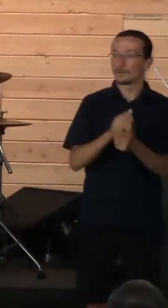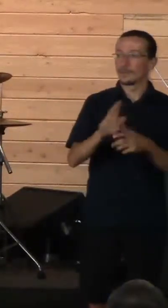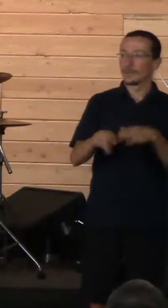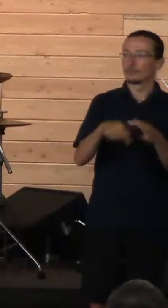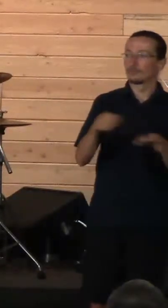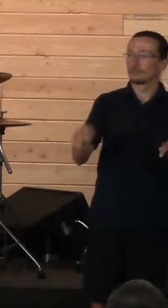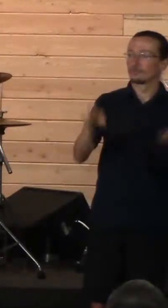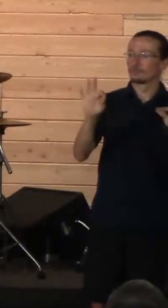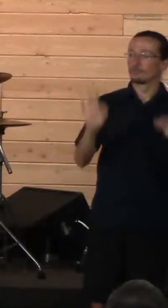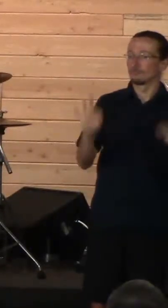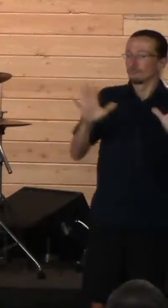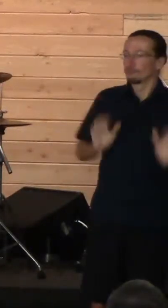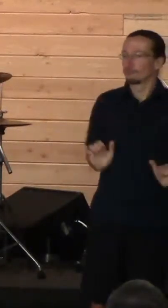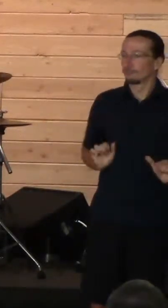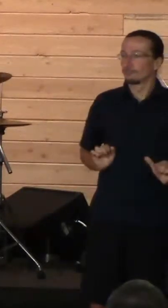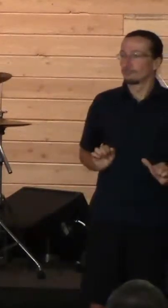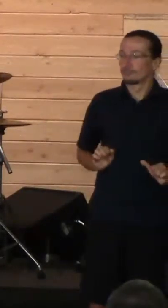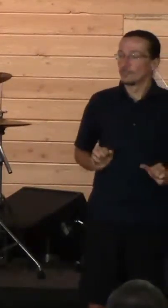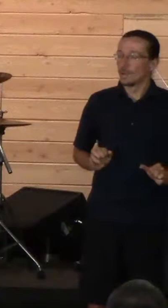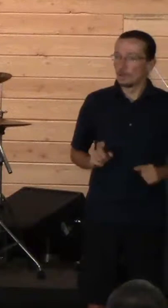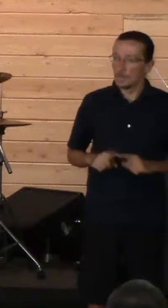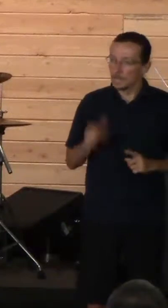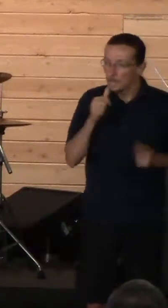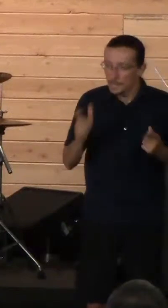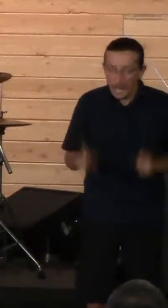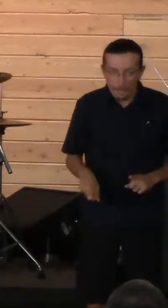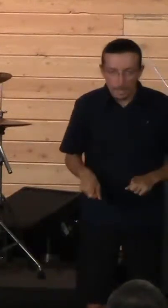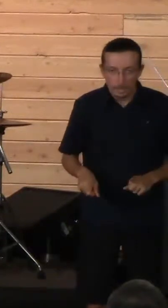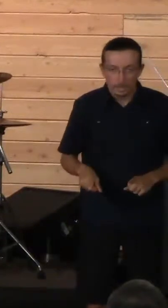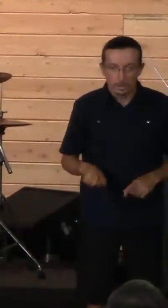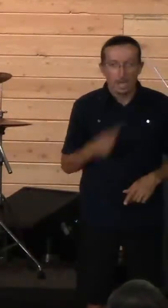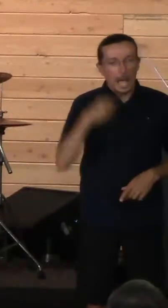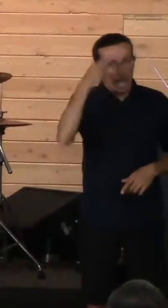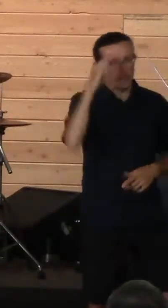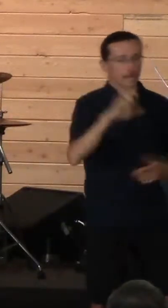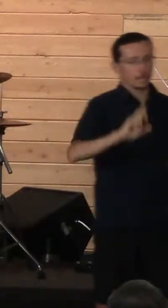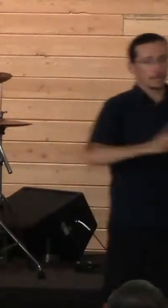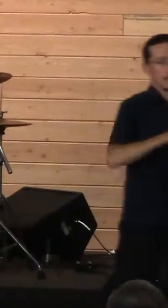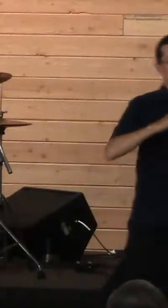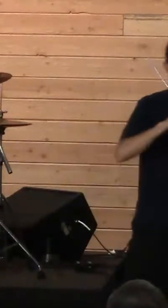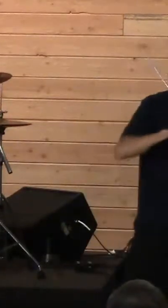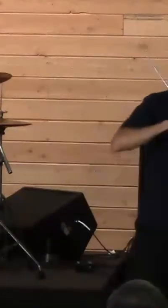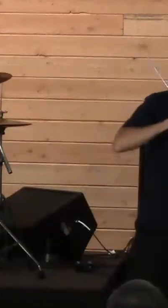And so David, I think, had to mourn the reality that that would never happen.